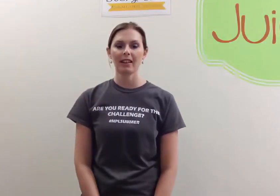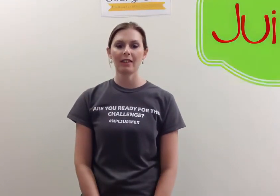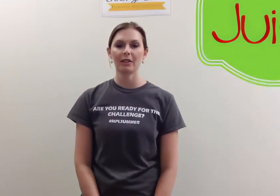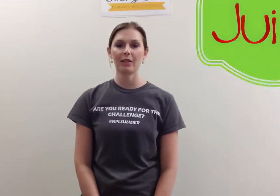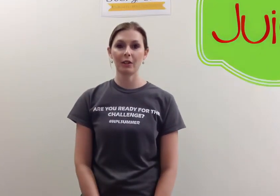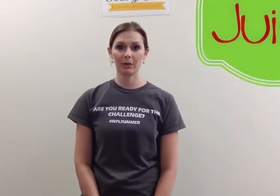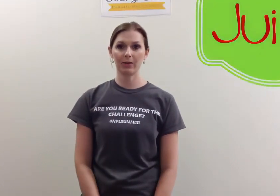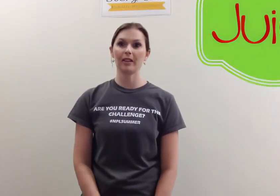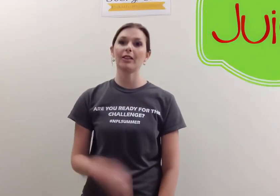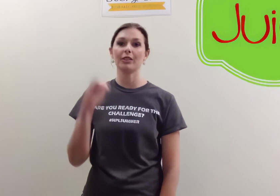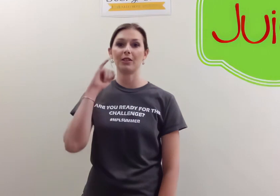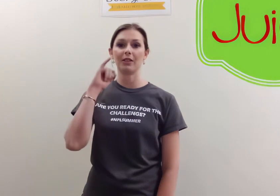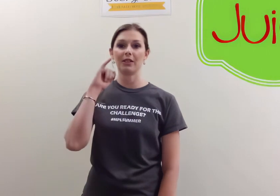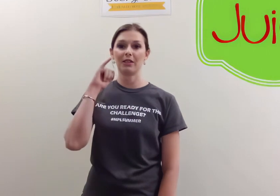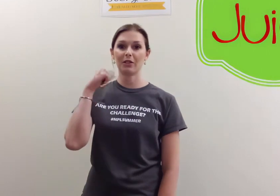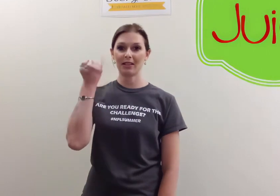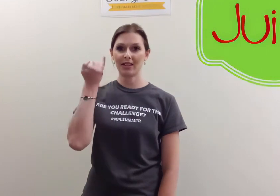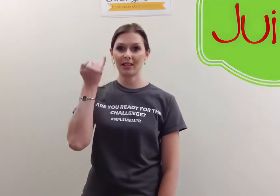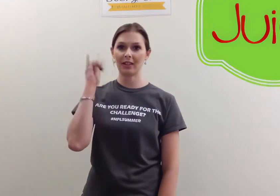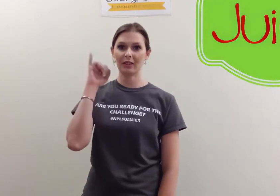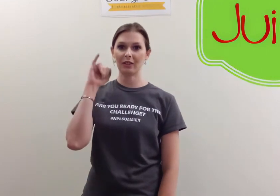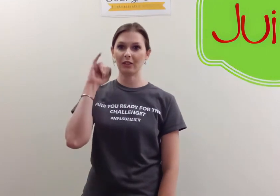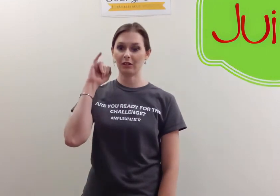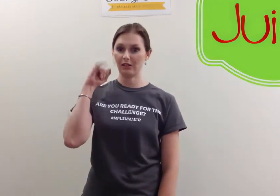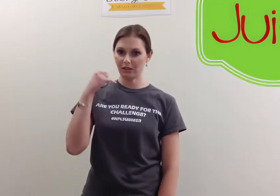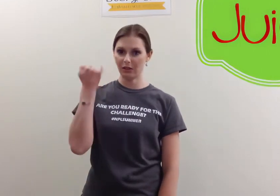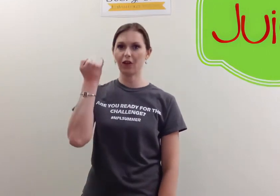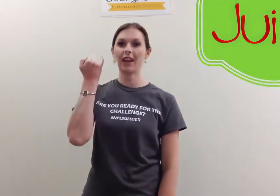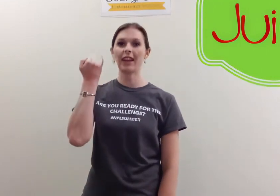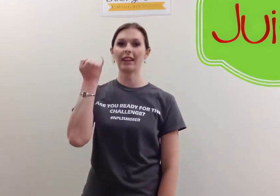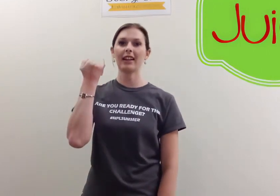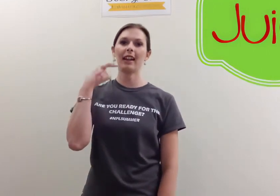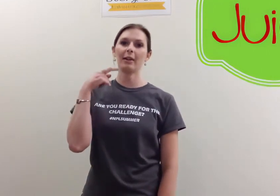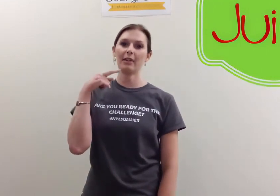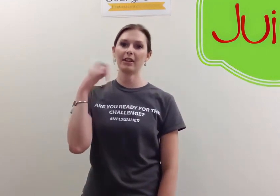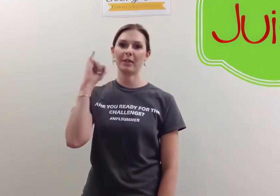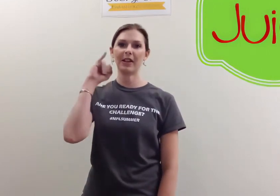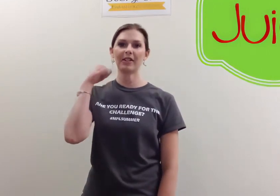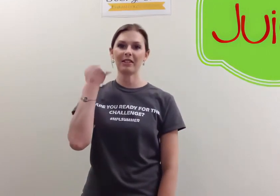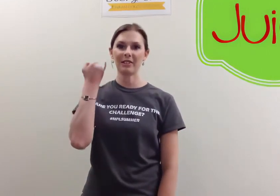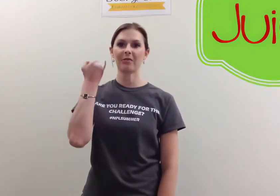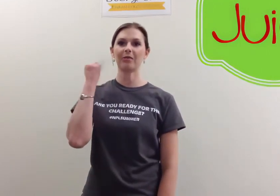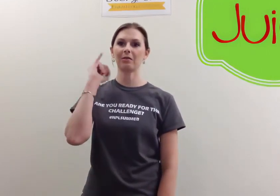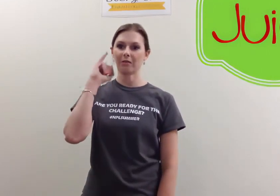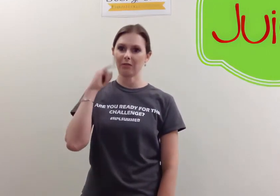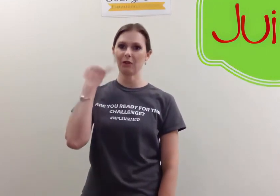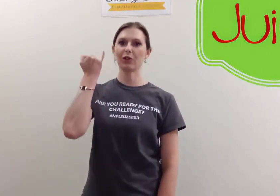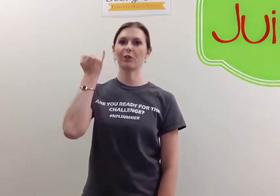Juice. Juice. is just J up near the mouth, so juice.